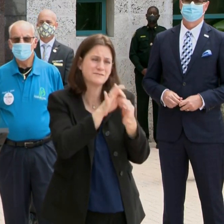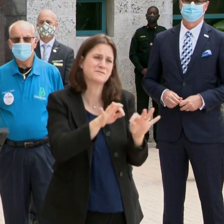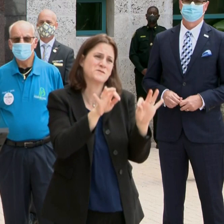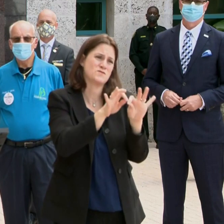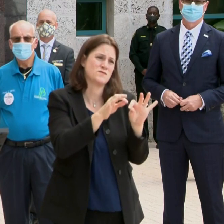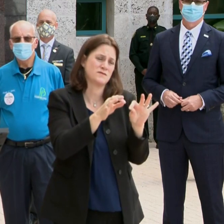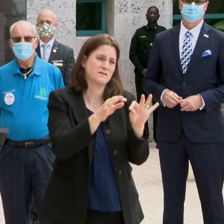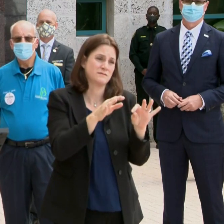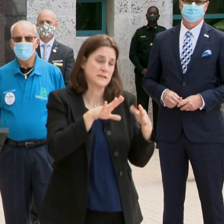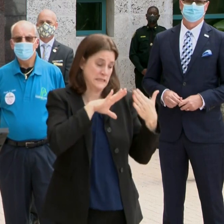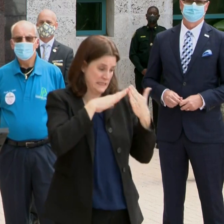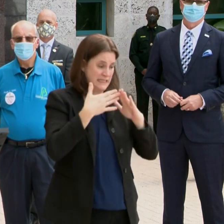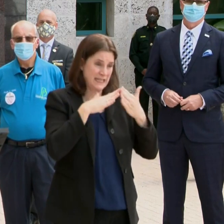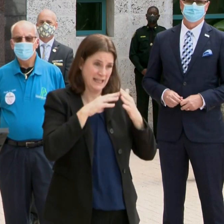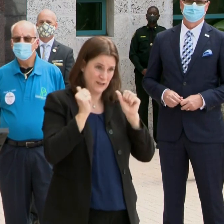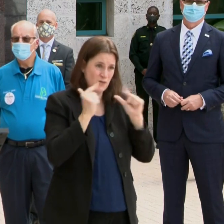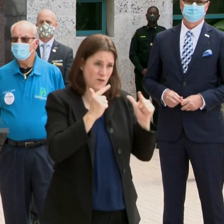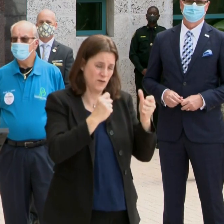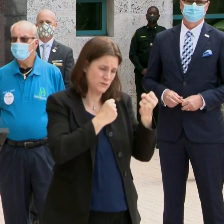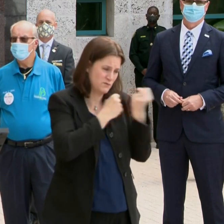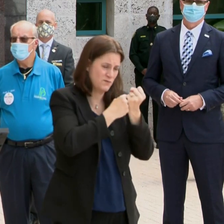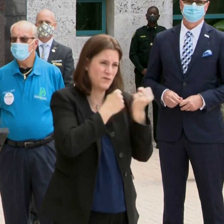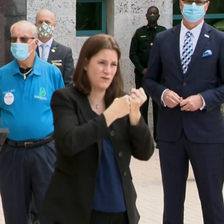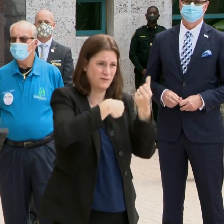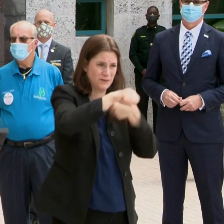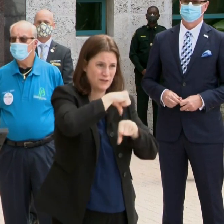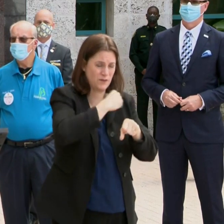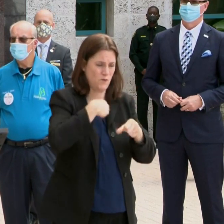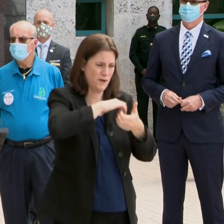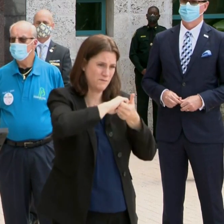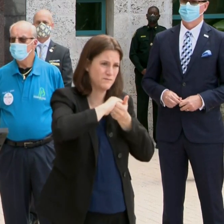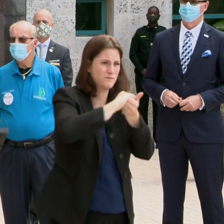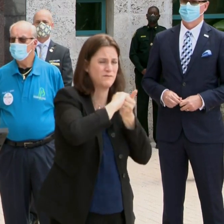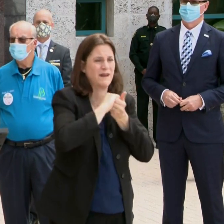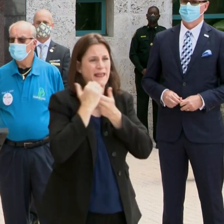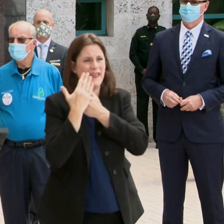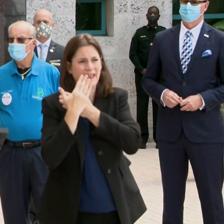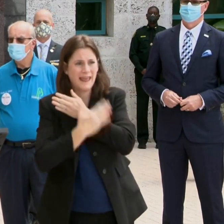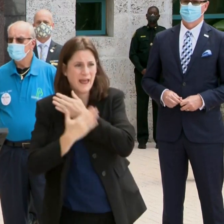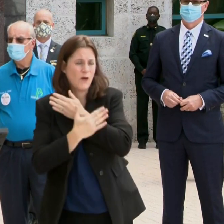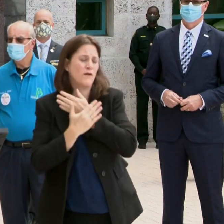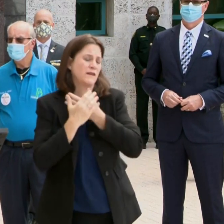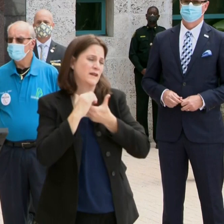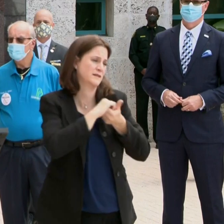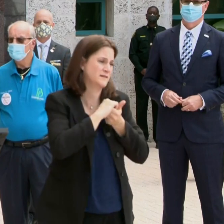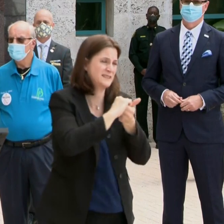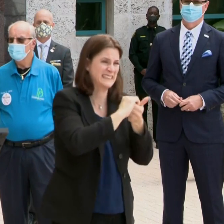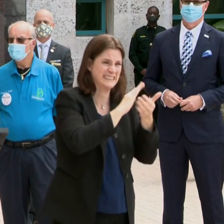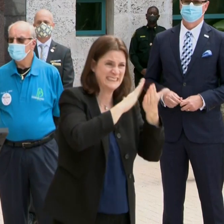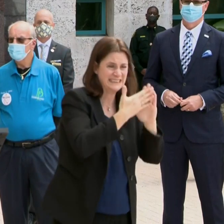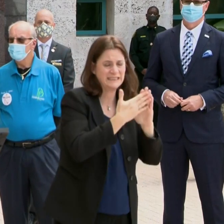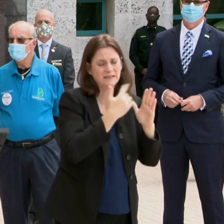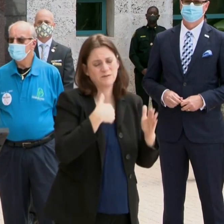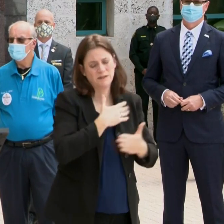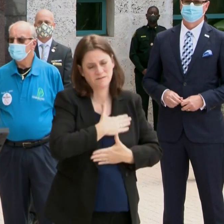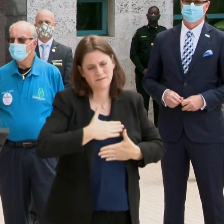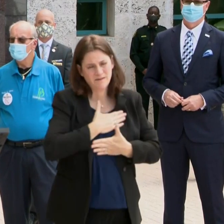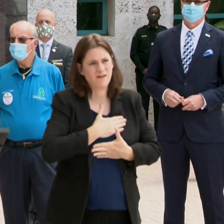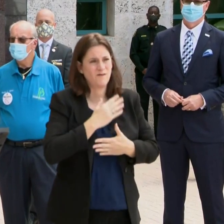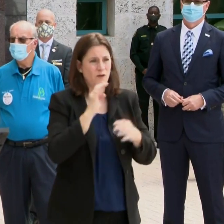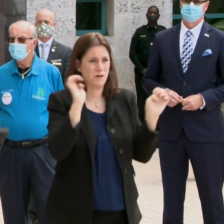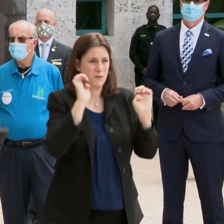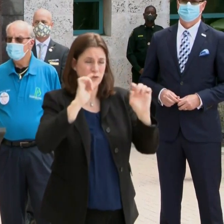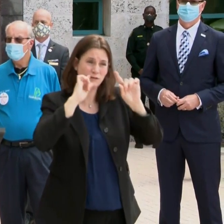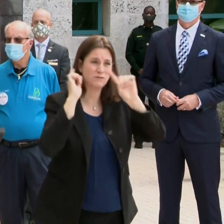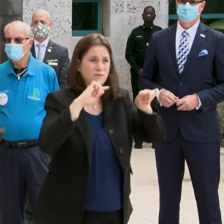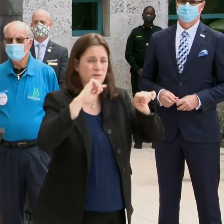the City 31 City, strongly support and are working together as partners with the county and we are so appreciative for this emergency order that has